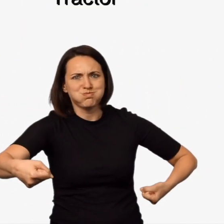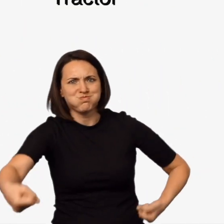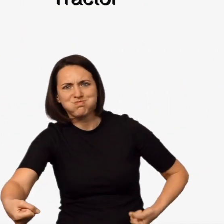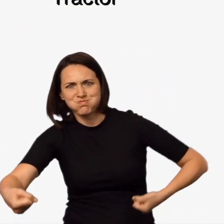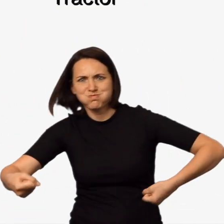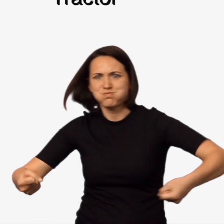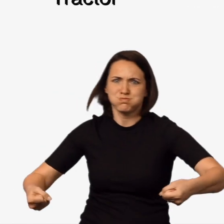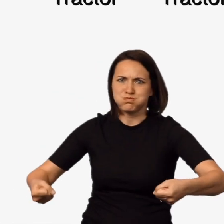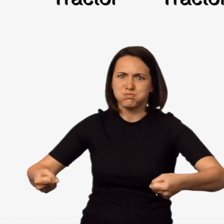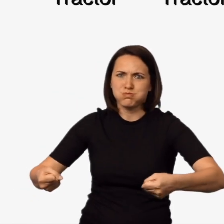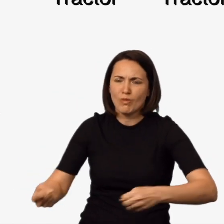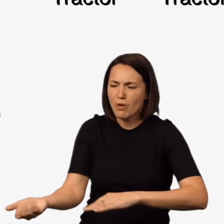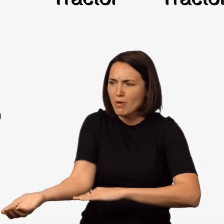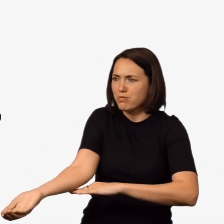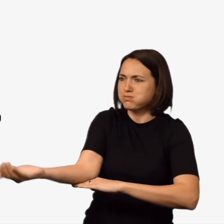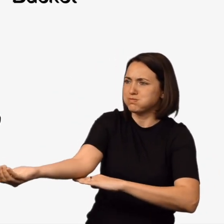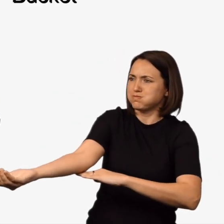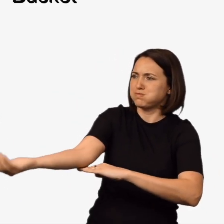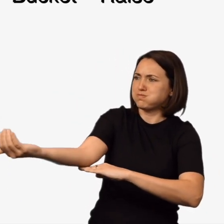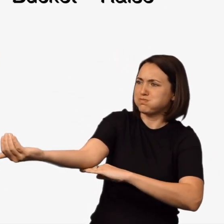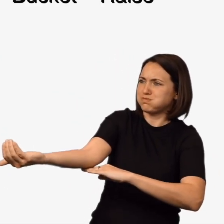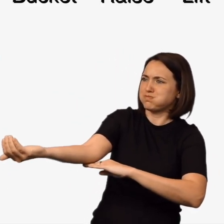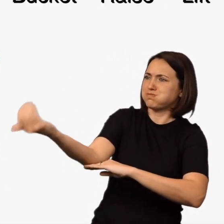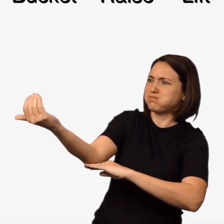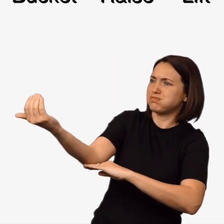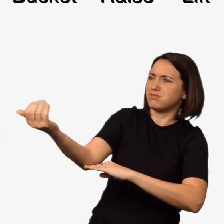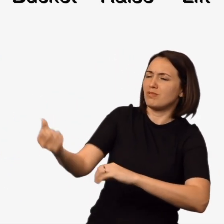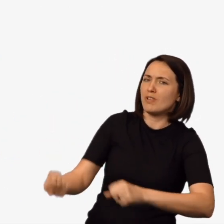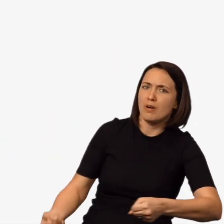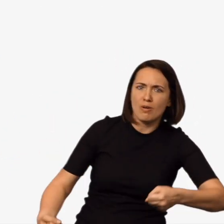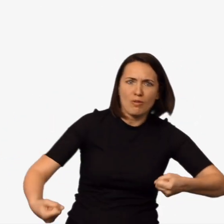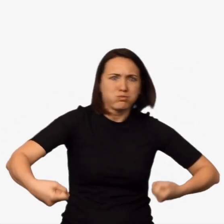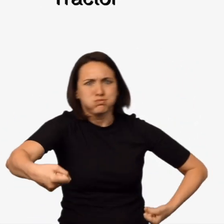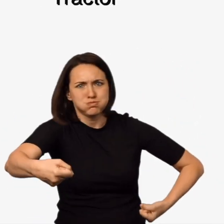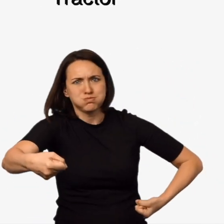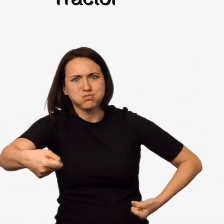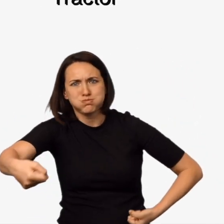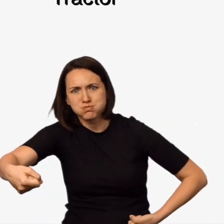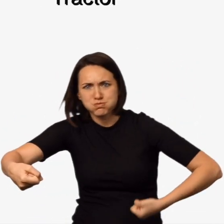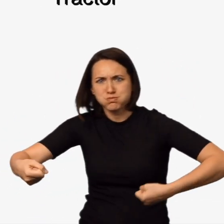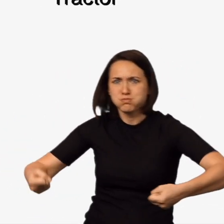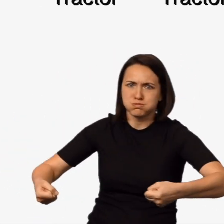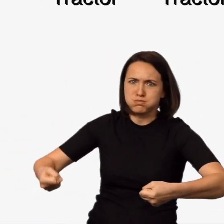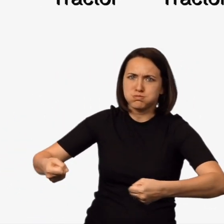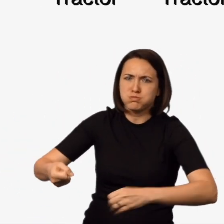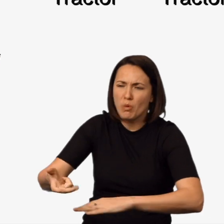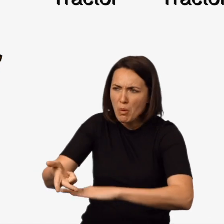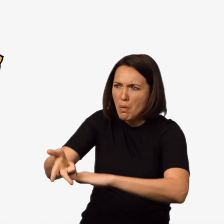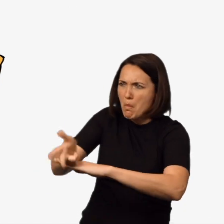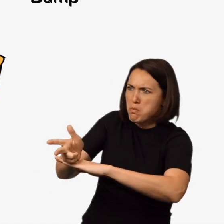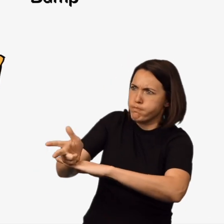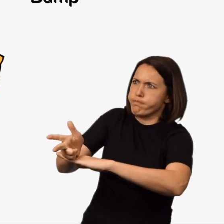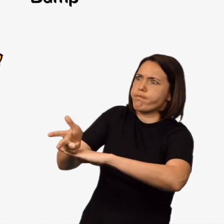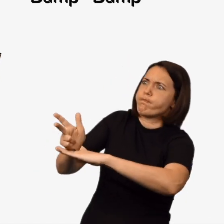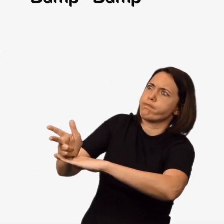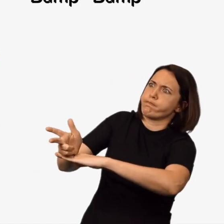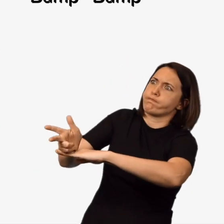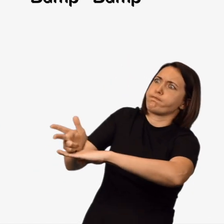Tractor, tractor. Bucket, raise, lift. Tractor, tractor. Bump, bump,